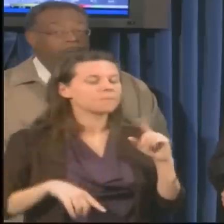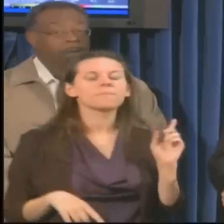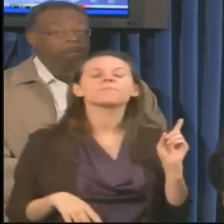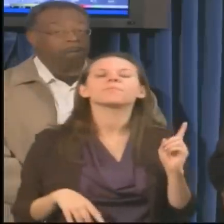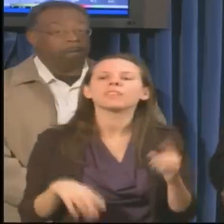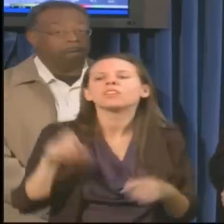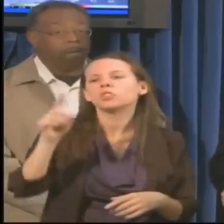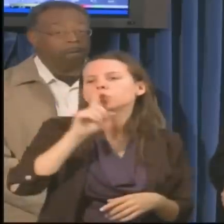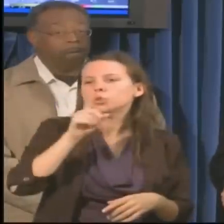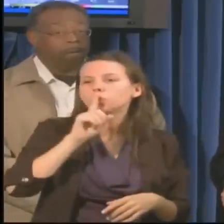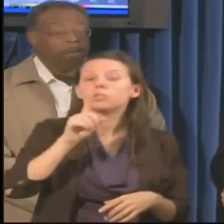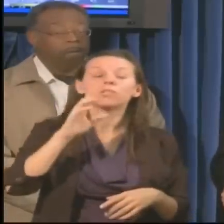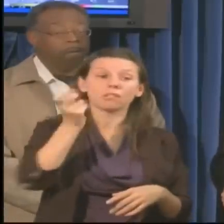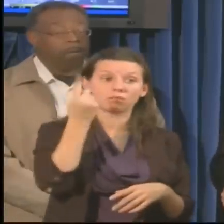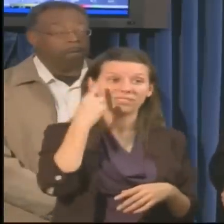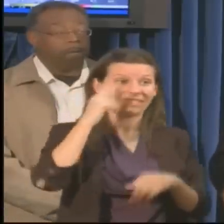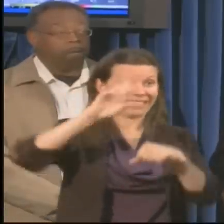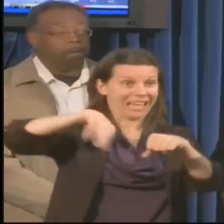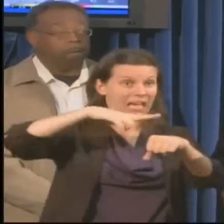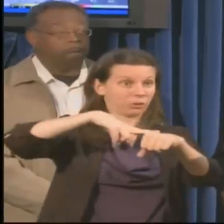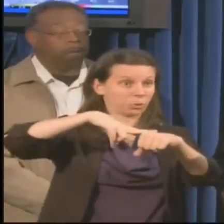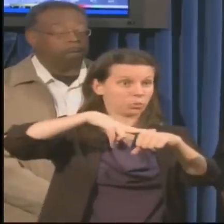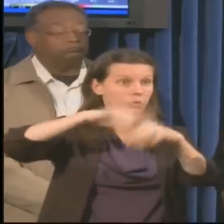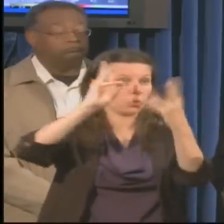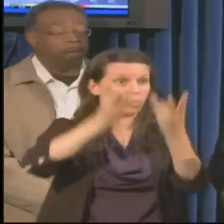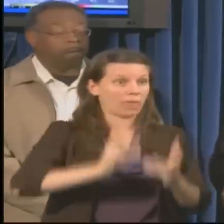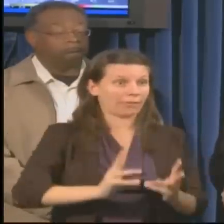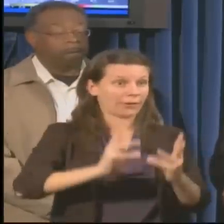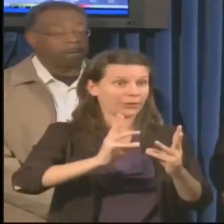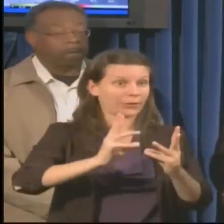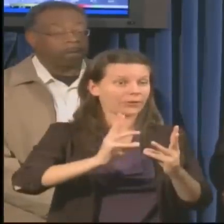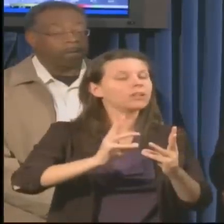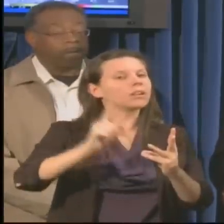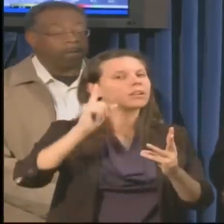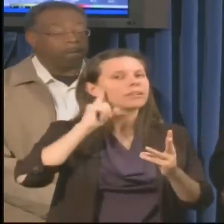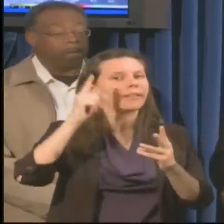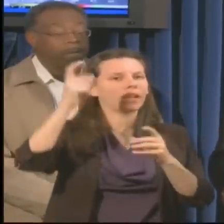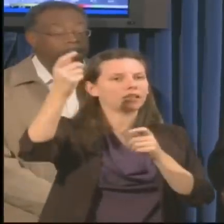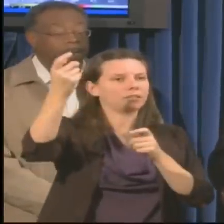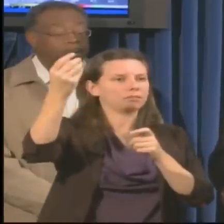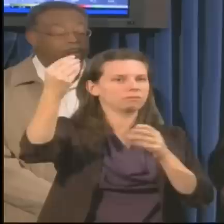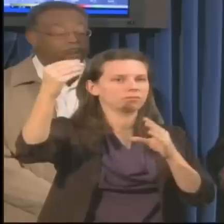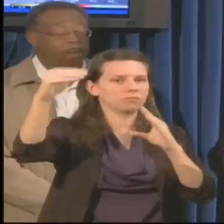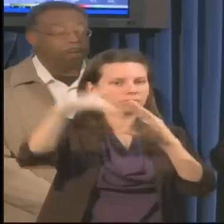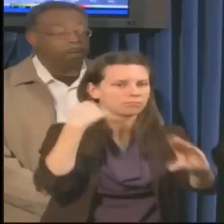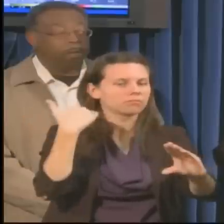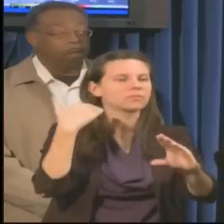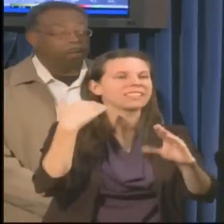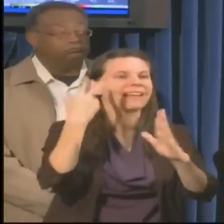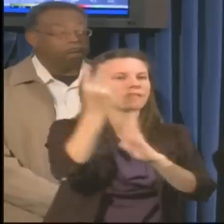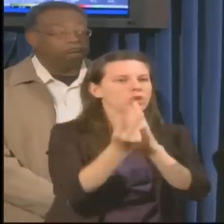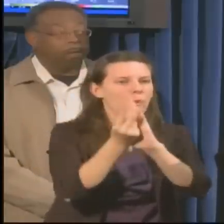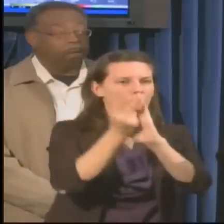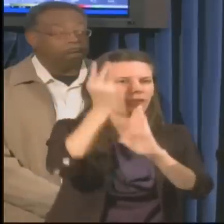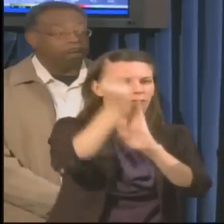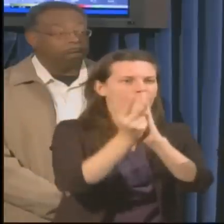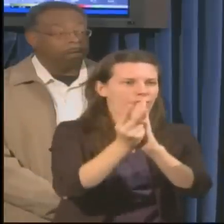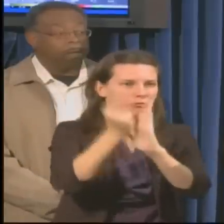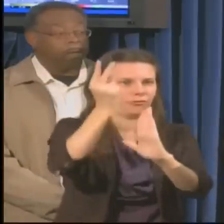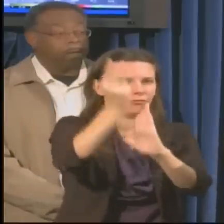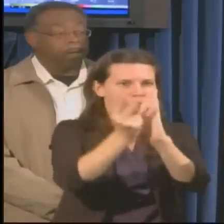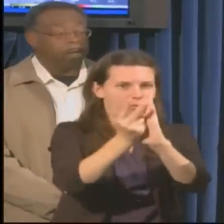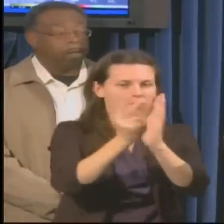upstates and we're getting them regularly. They put out new advisories every every two hours. They have gotten so good, though,